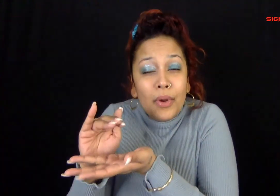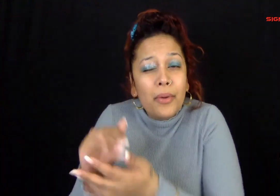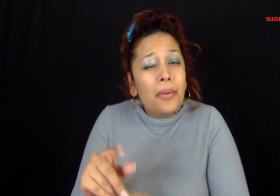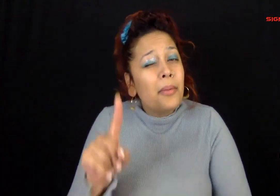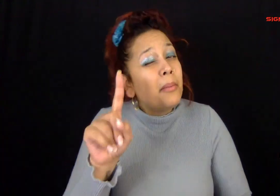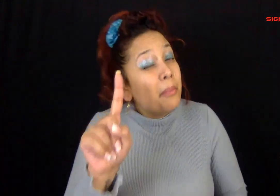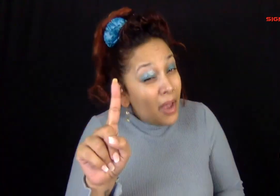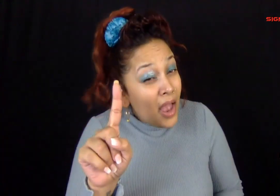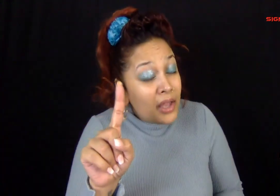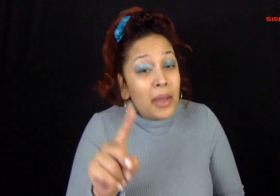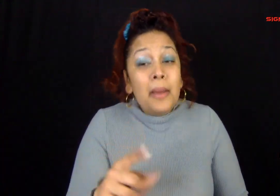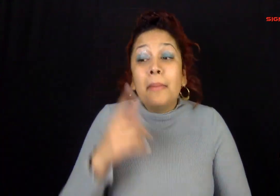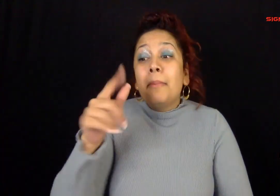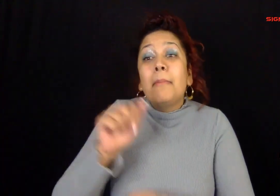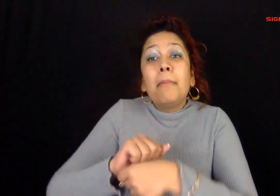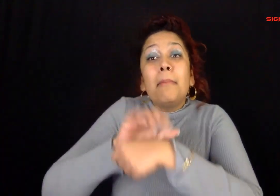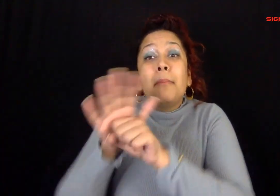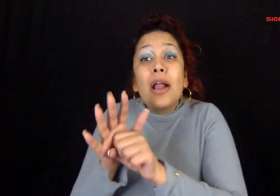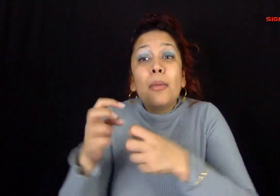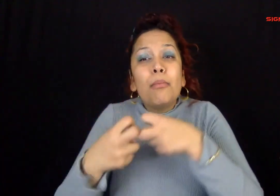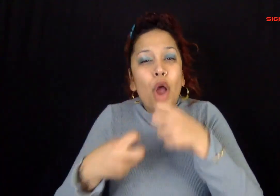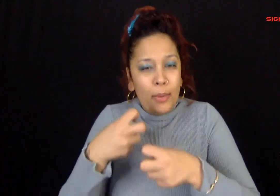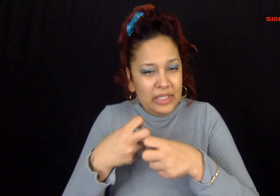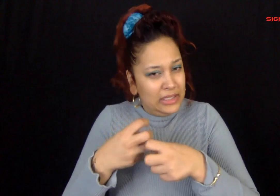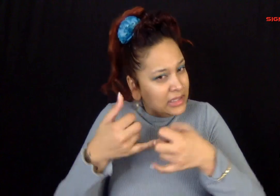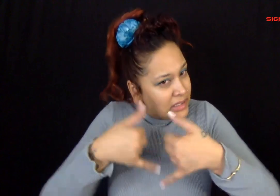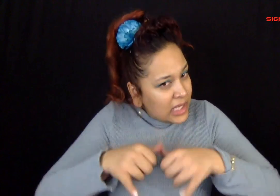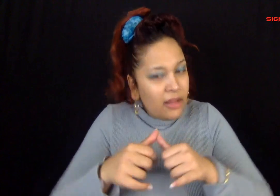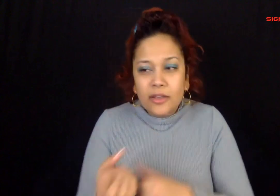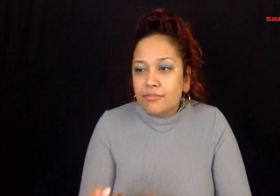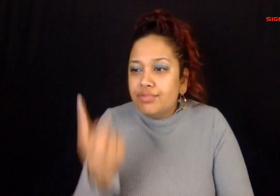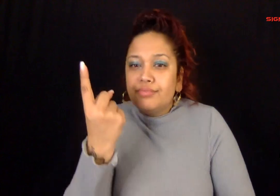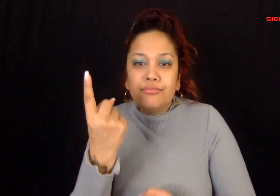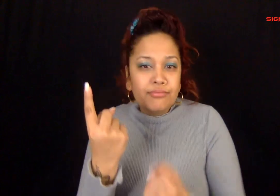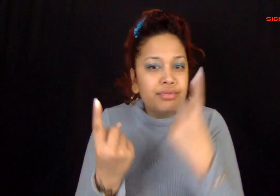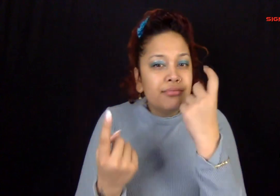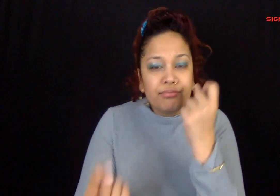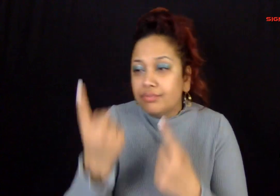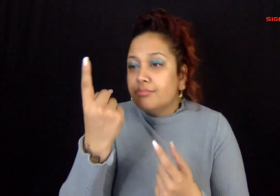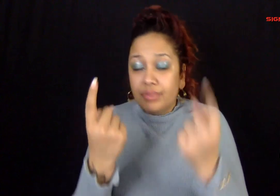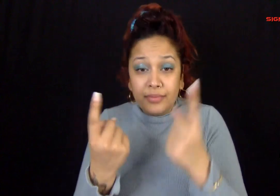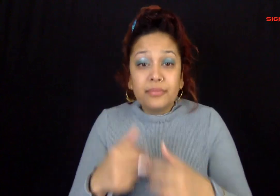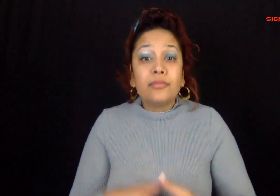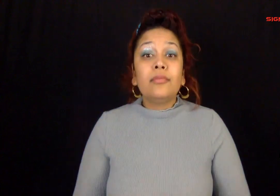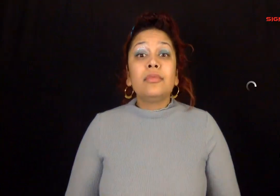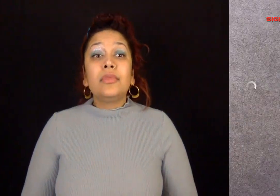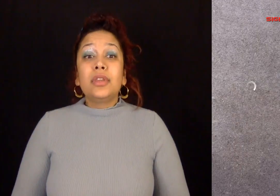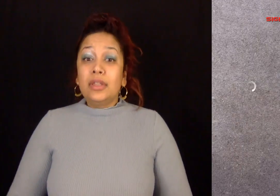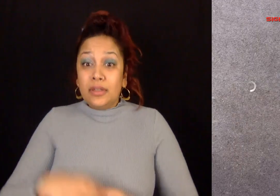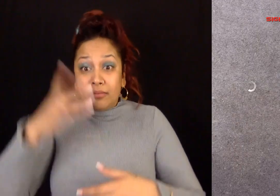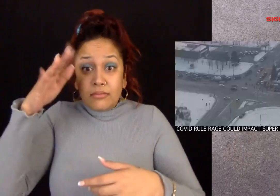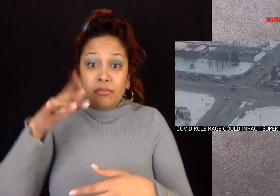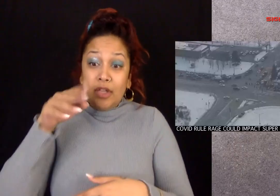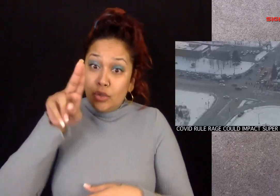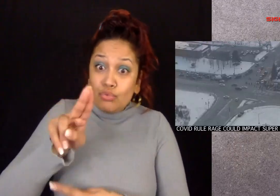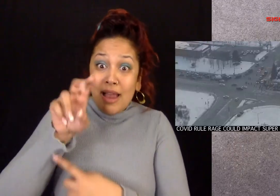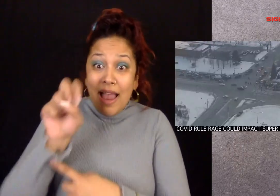Even though COVID-19 cases and hospitalizations are dropping, overall pandemic